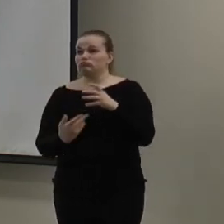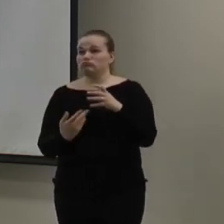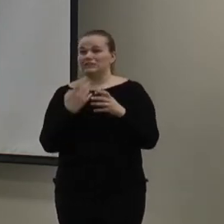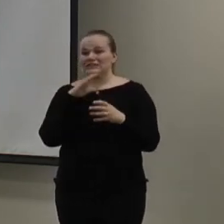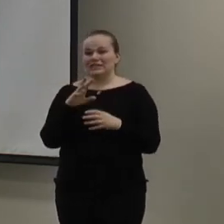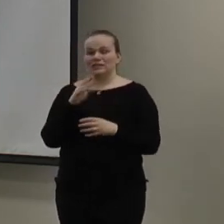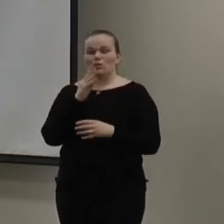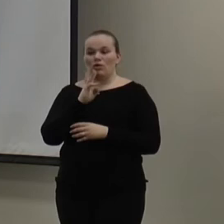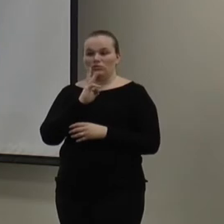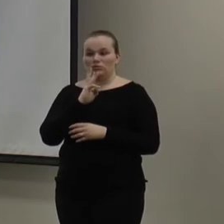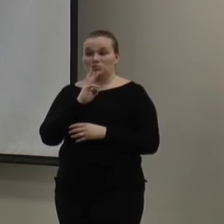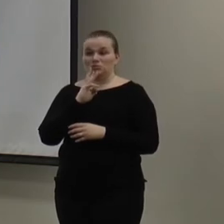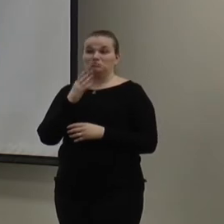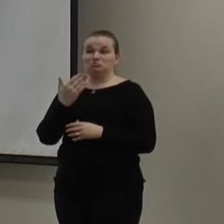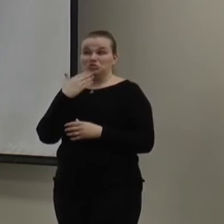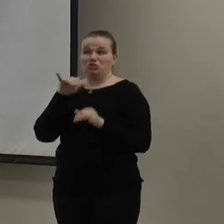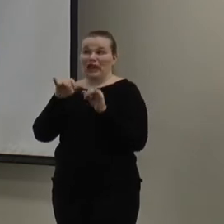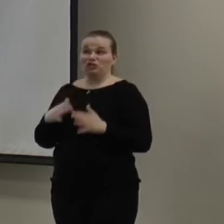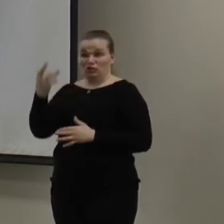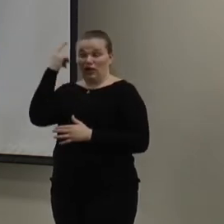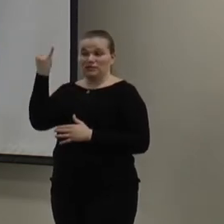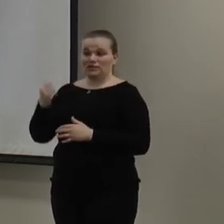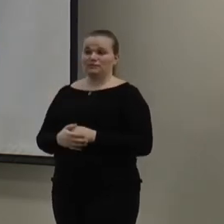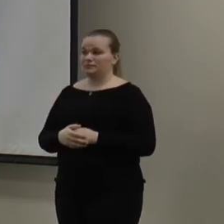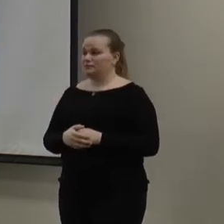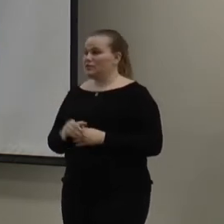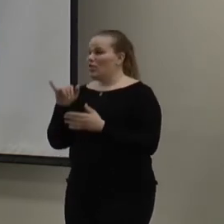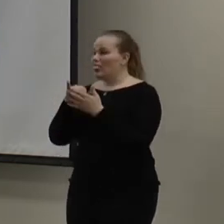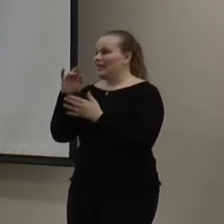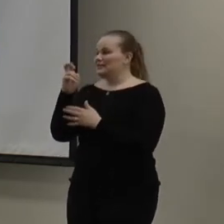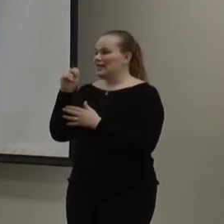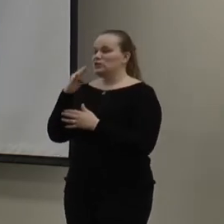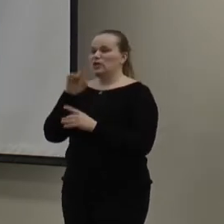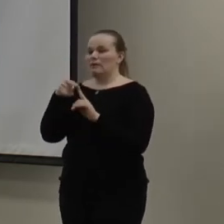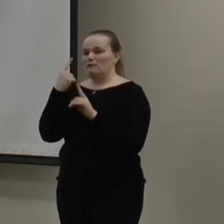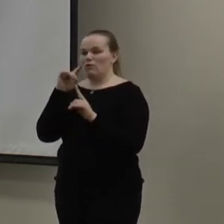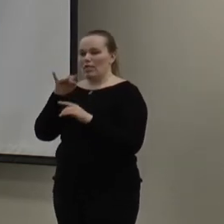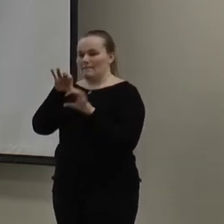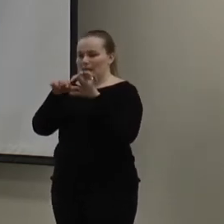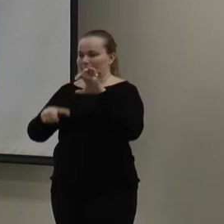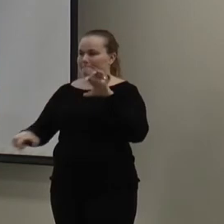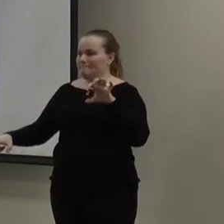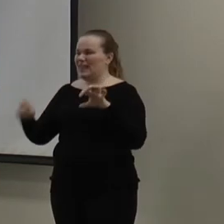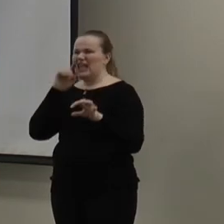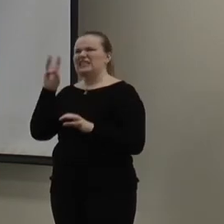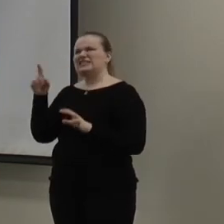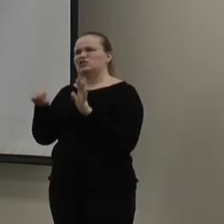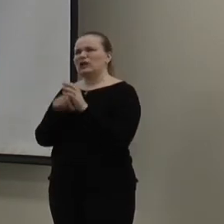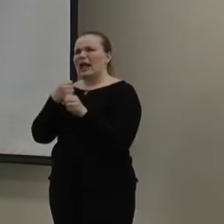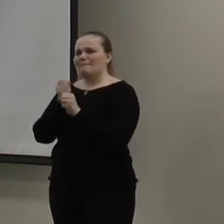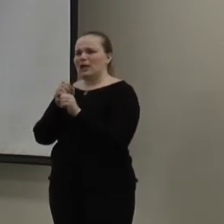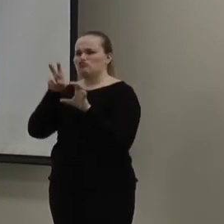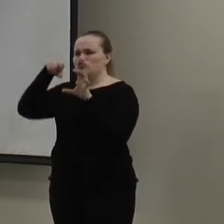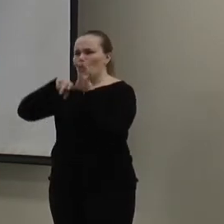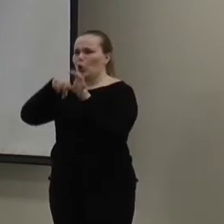and pretty efficient. So, this was the installation I was talking about for the pipes. In like sixth grade, I made roller